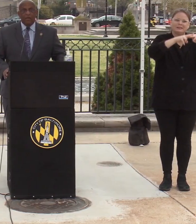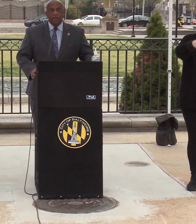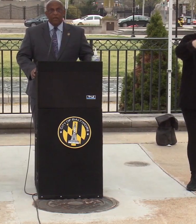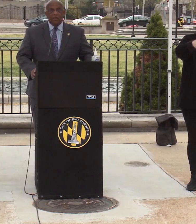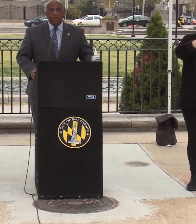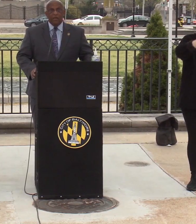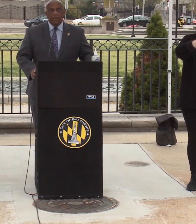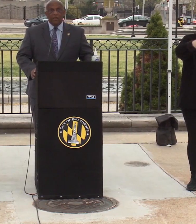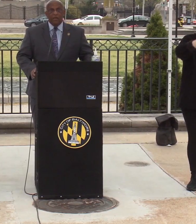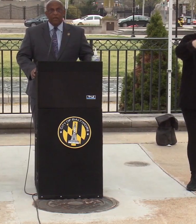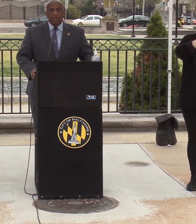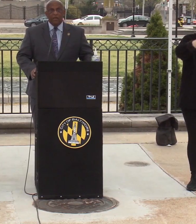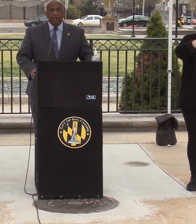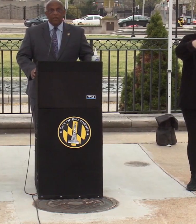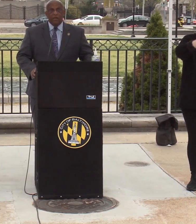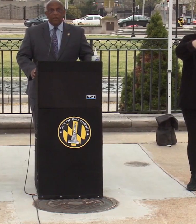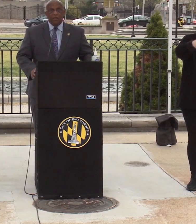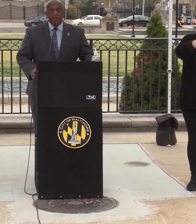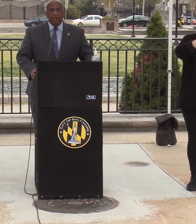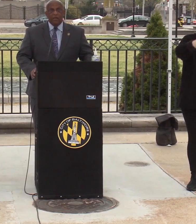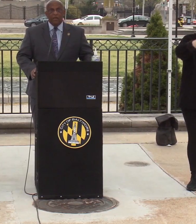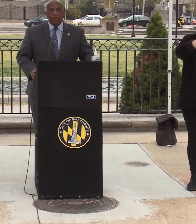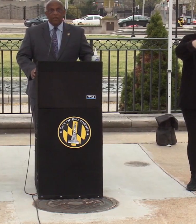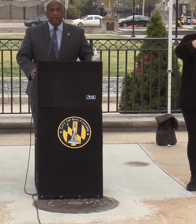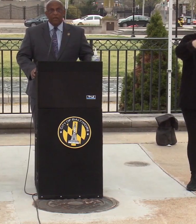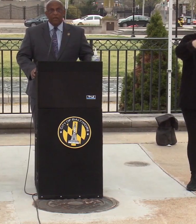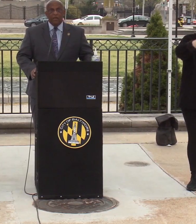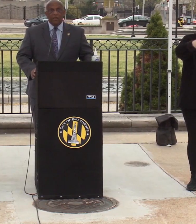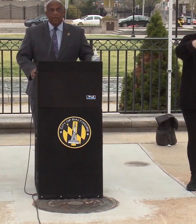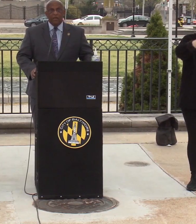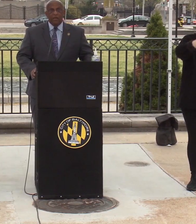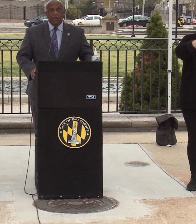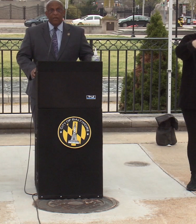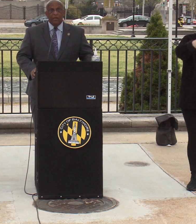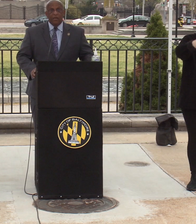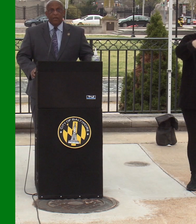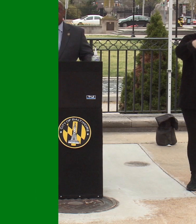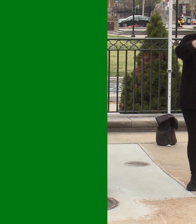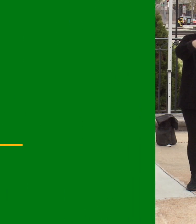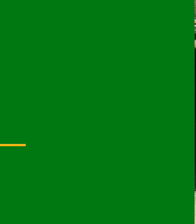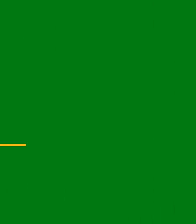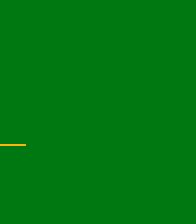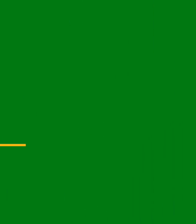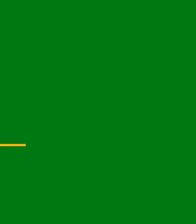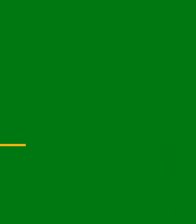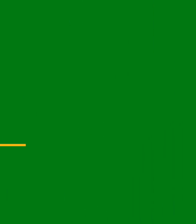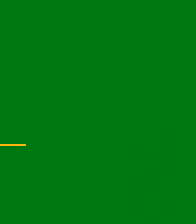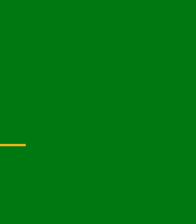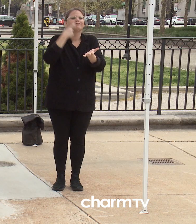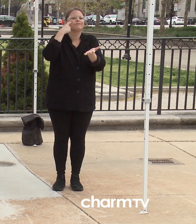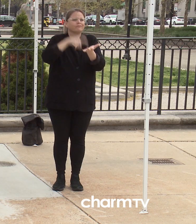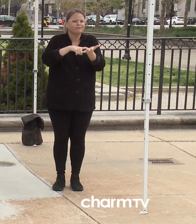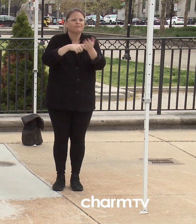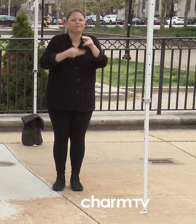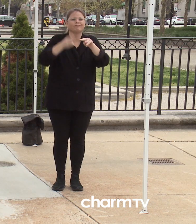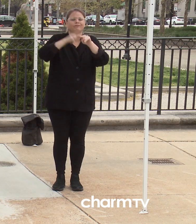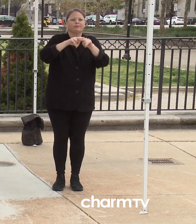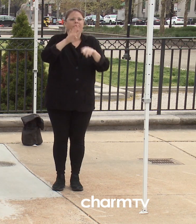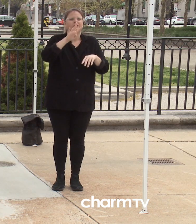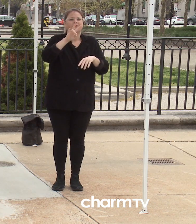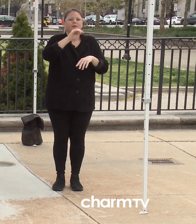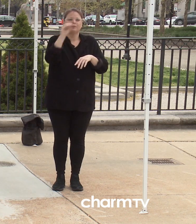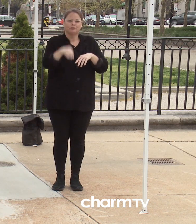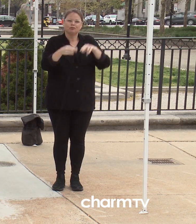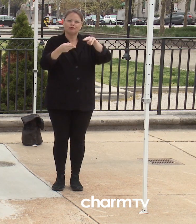Good afternoon. Since Friday, April the 3rd, we have seen a 47% increase in confirmed